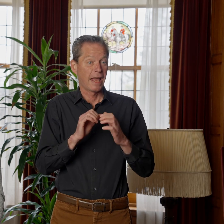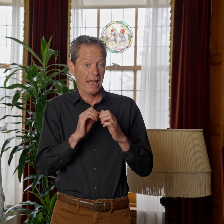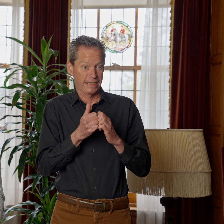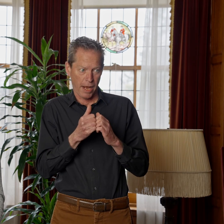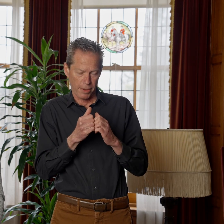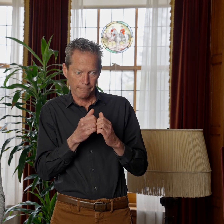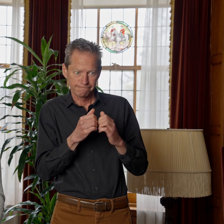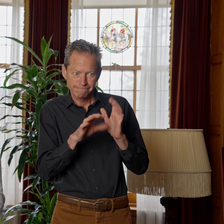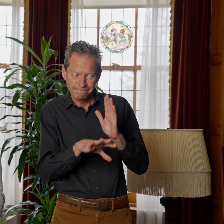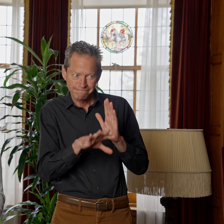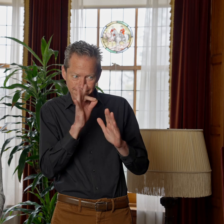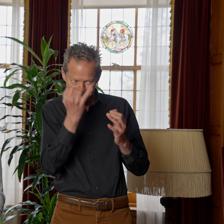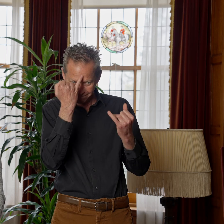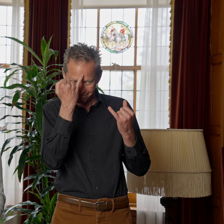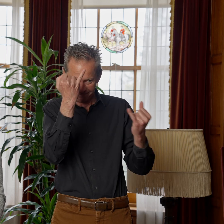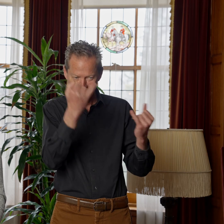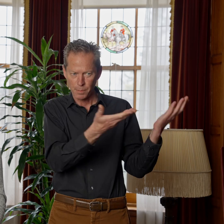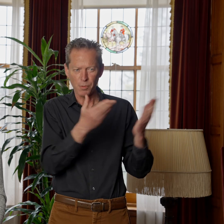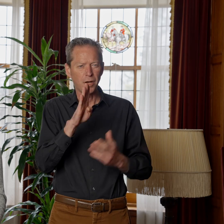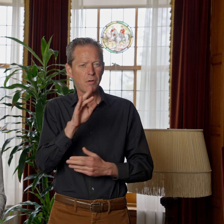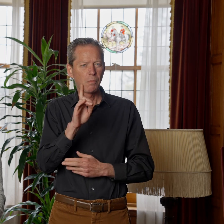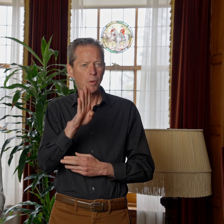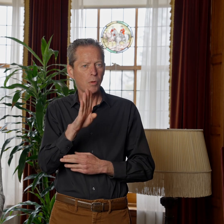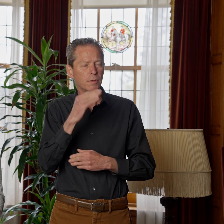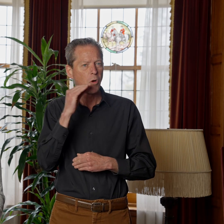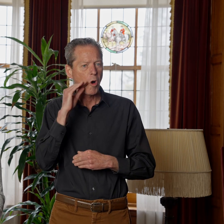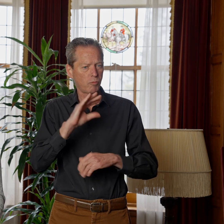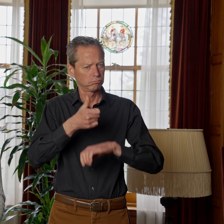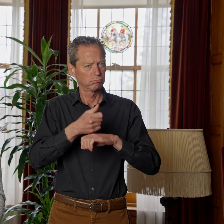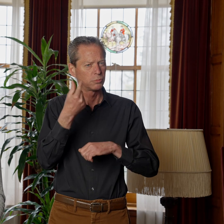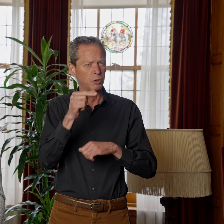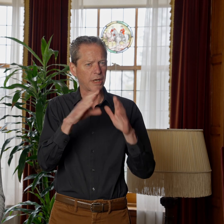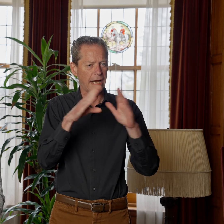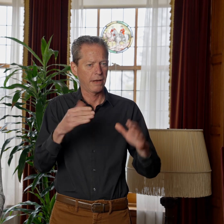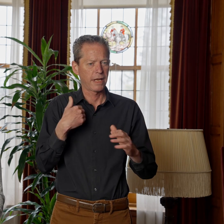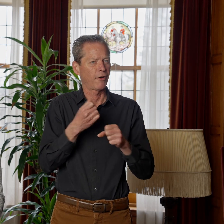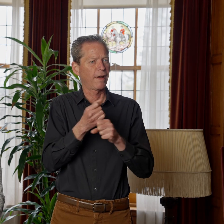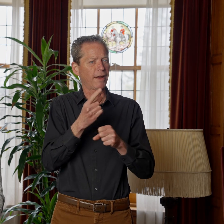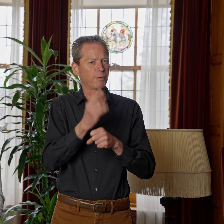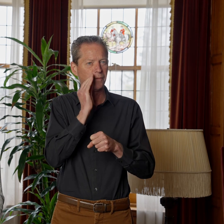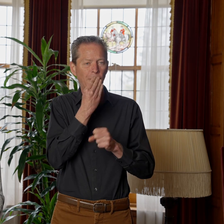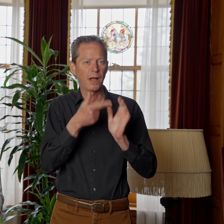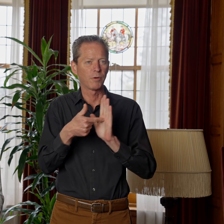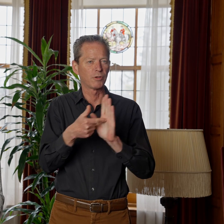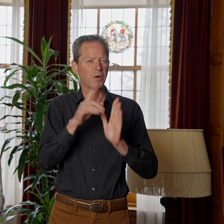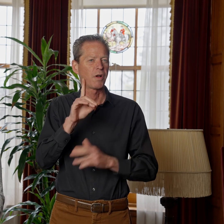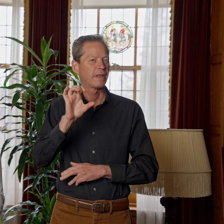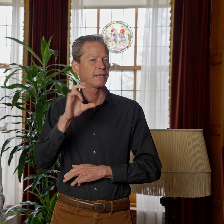idea to bring Walbs home and force them in his greenhouses and have our annual flower show called the Dutch Connection. He